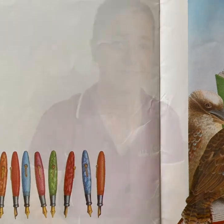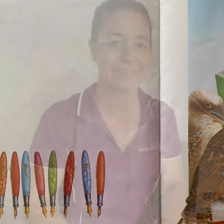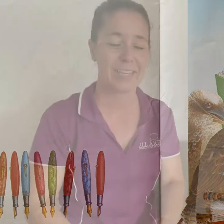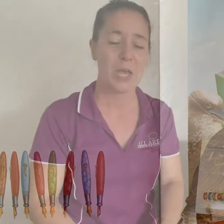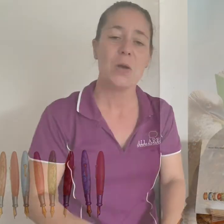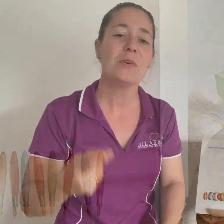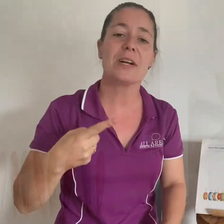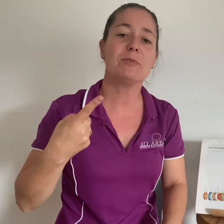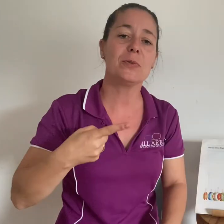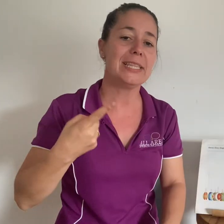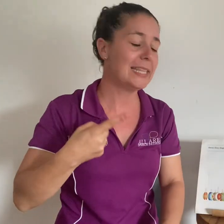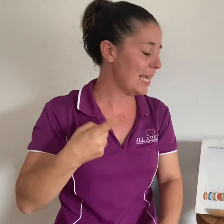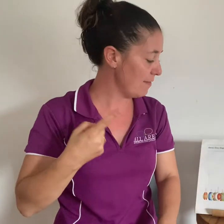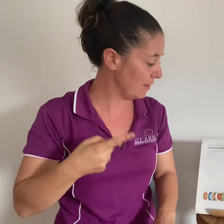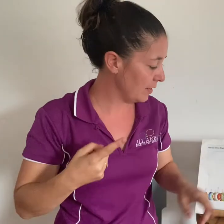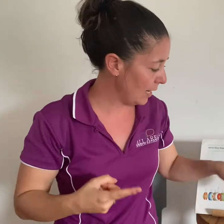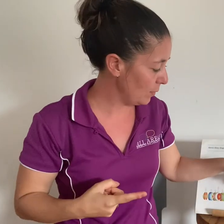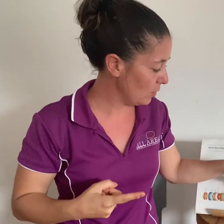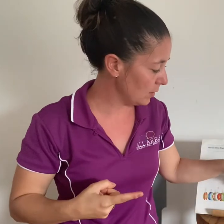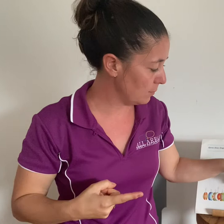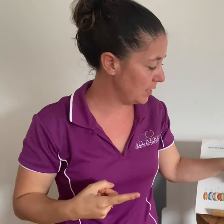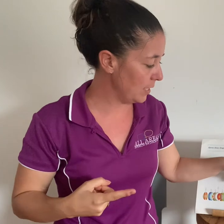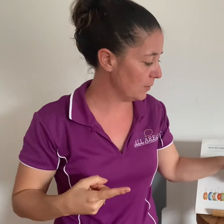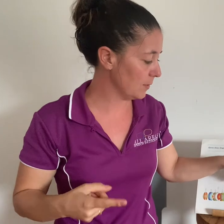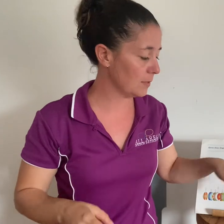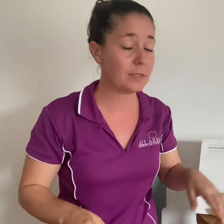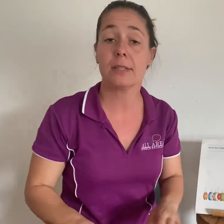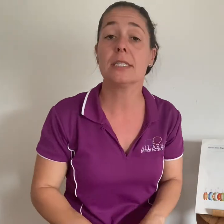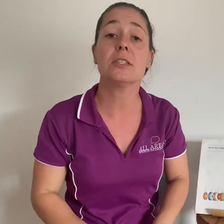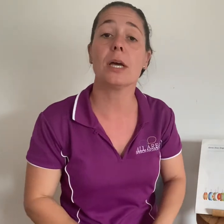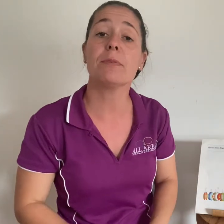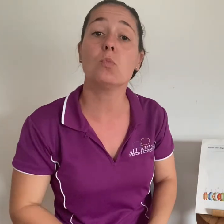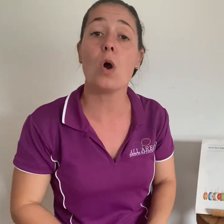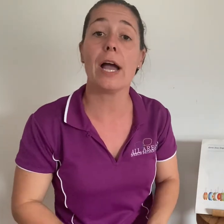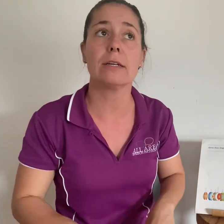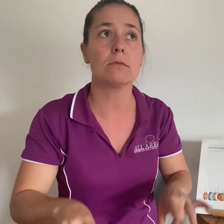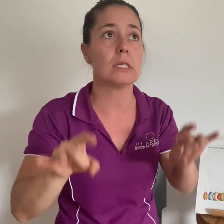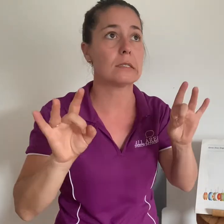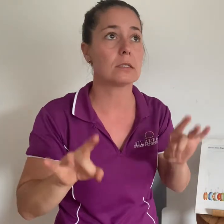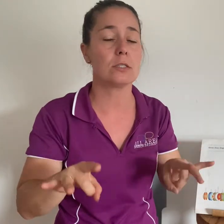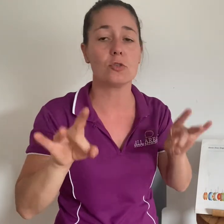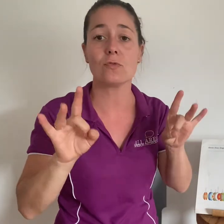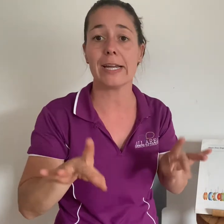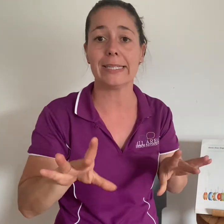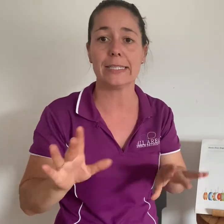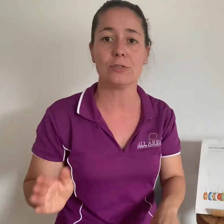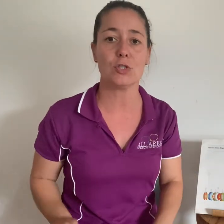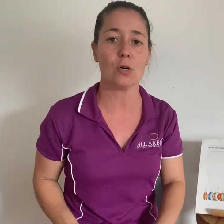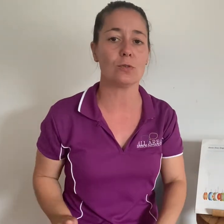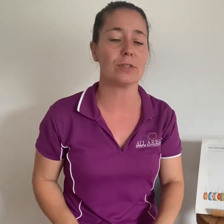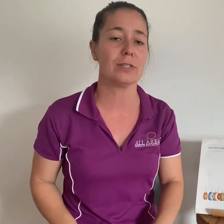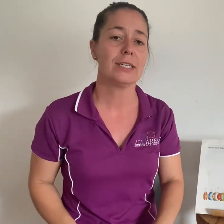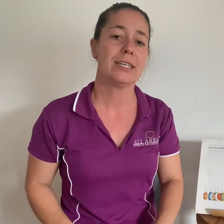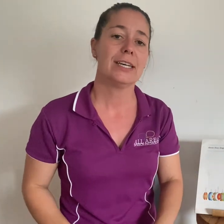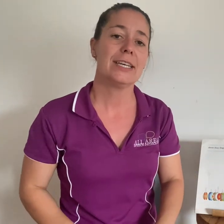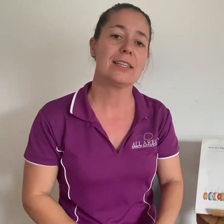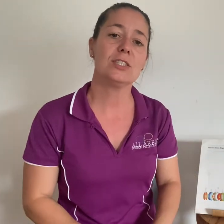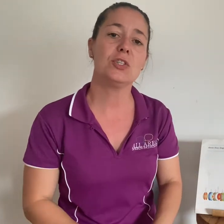we're up to 11 and we've got some dingoes that's a type of wild australian dog now there's two